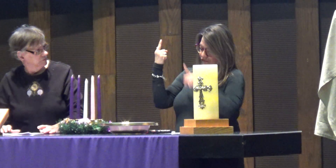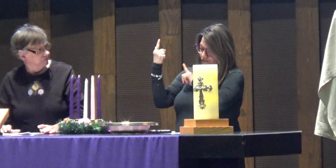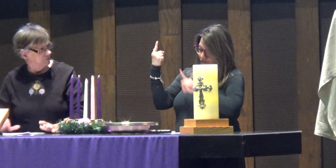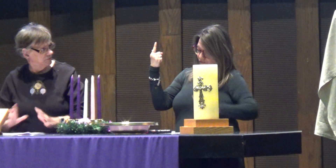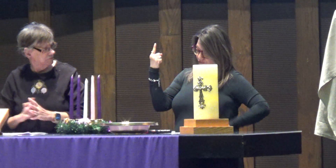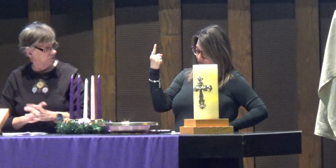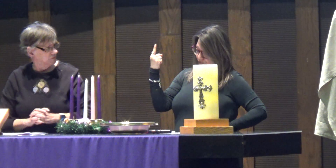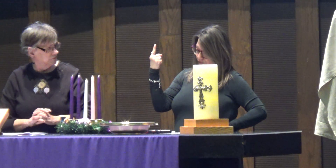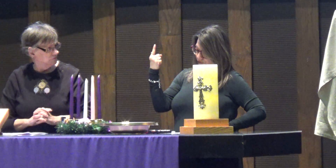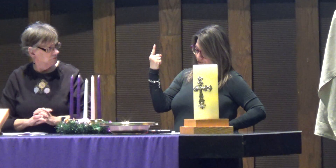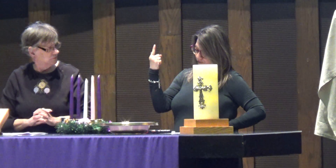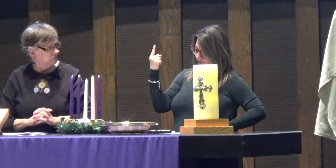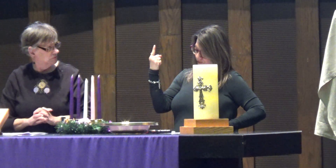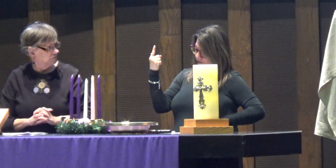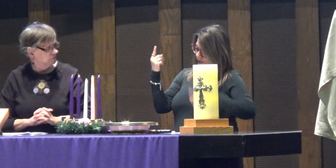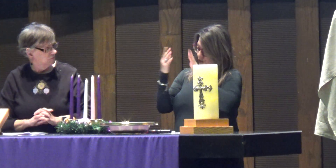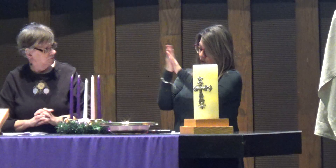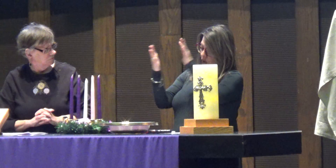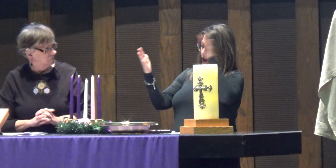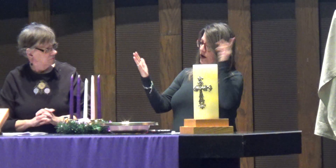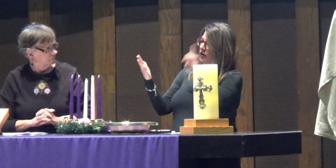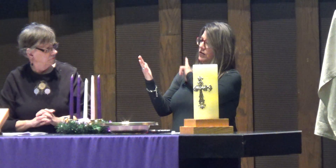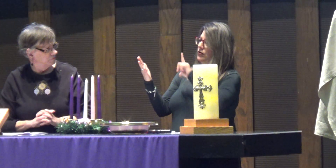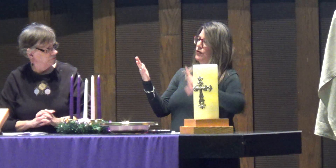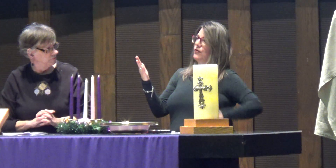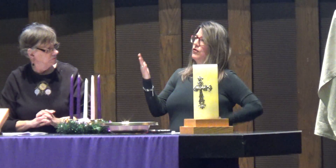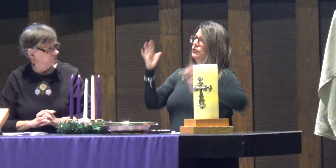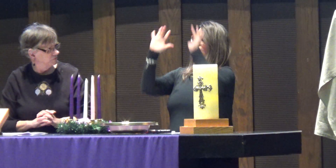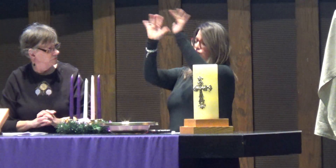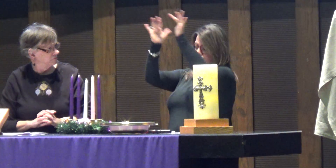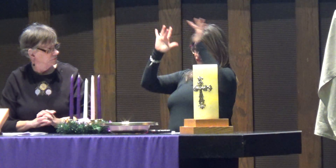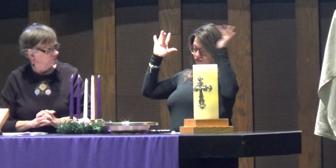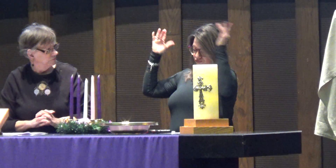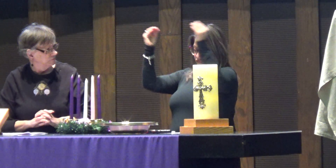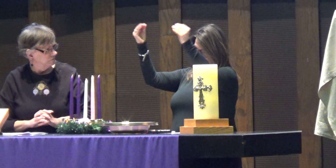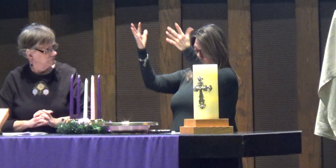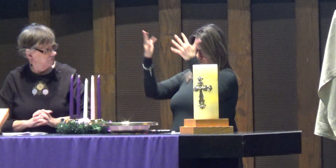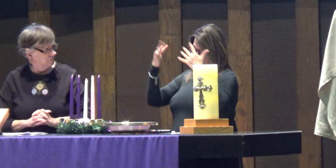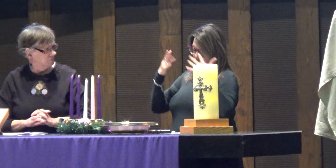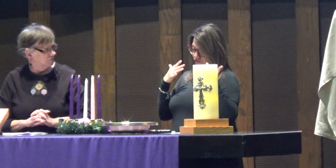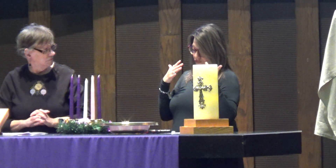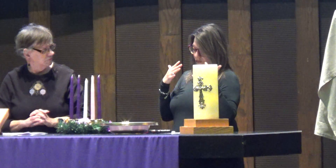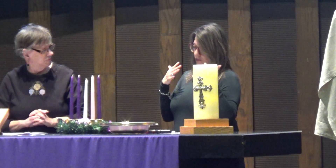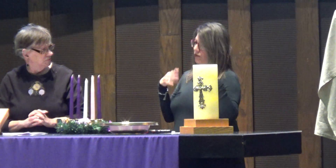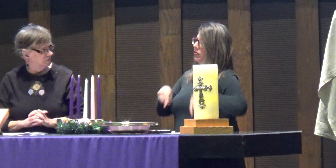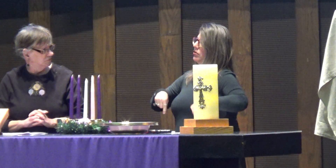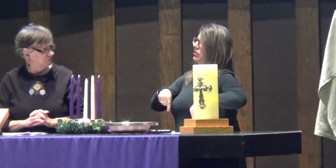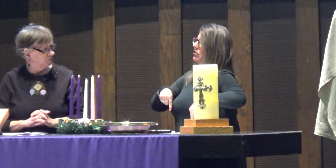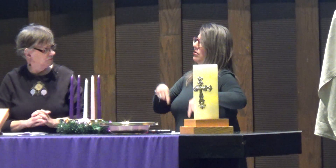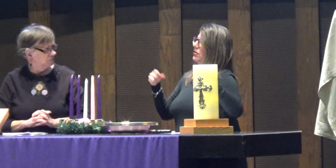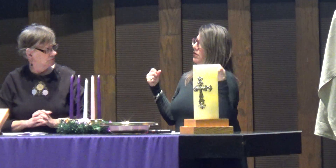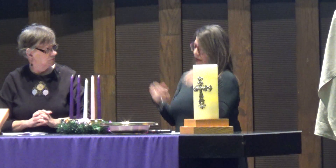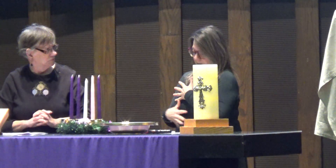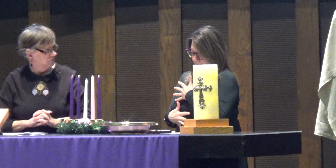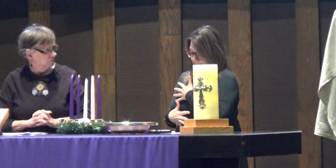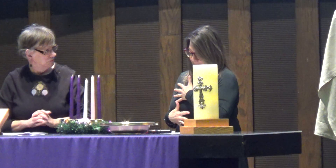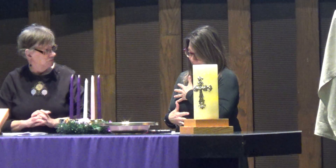An angel of the Lord appeared to them, and the glory of the Lord shone around them, and they were